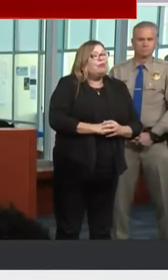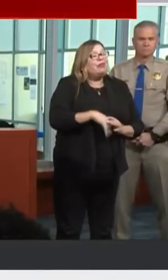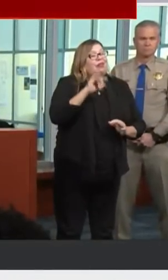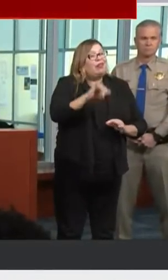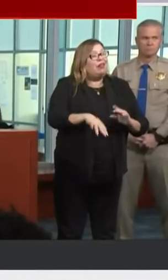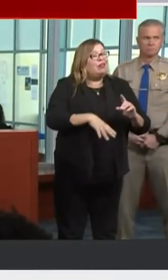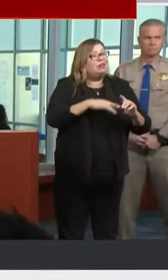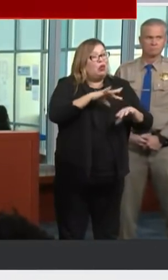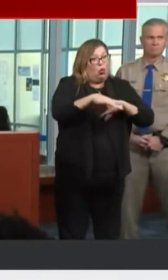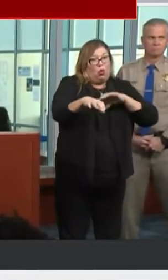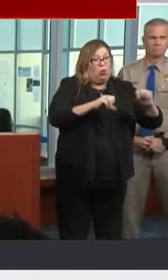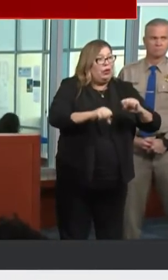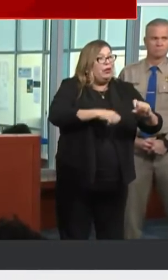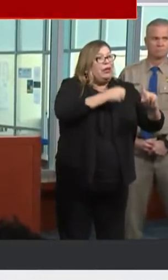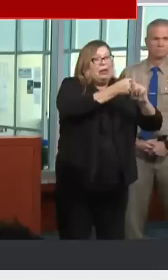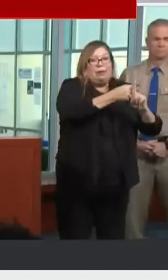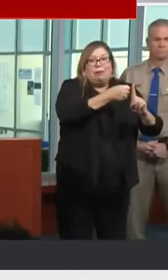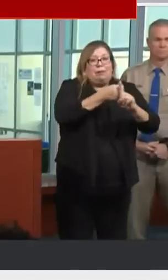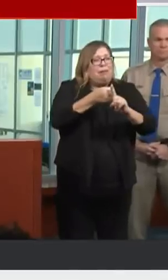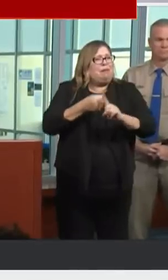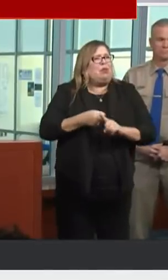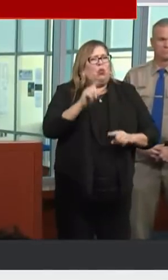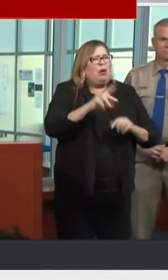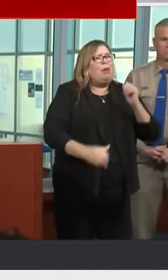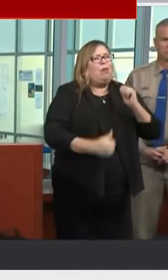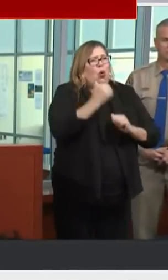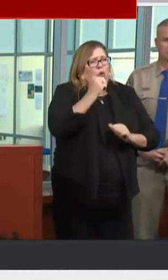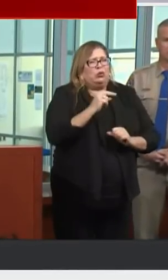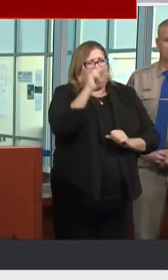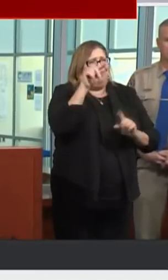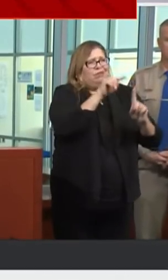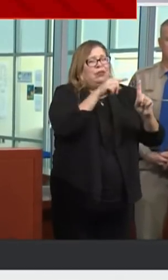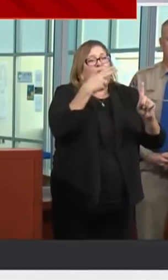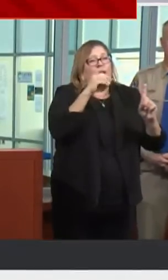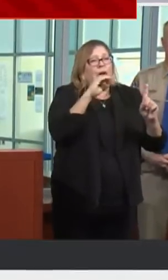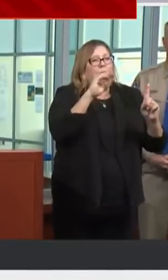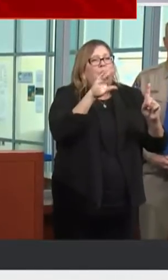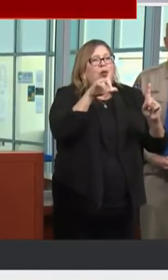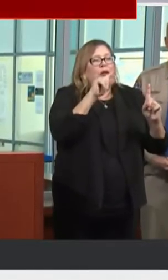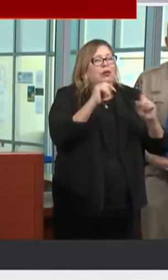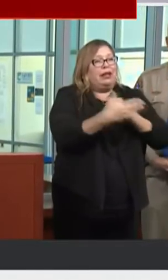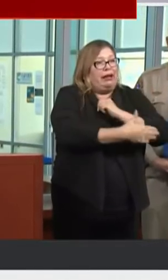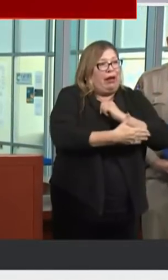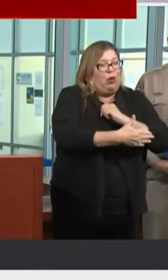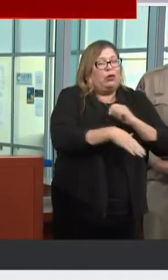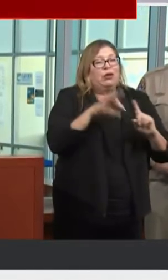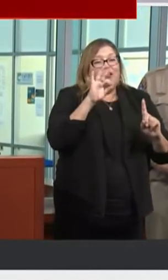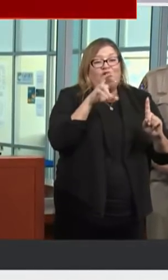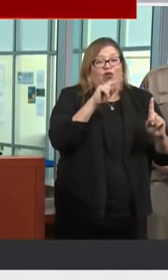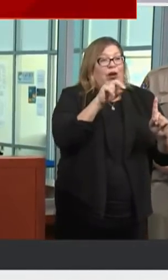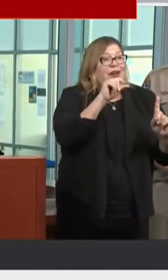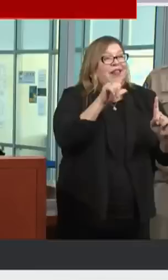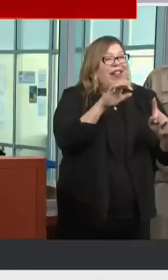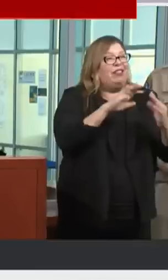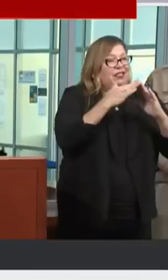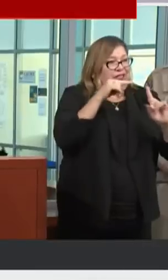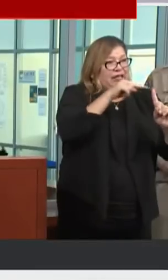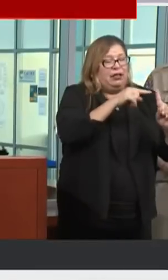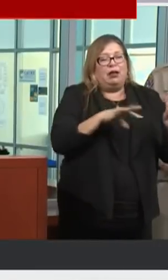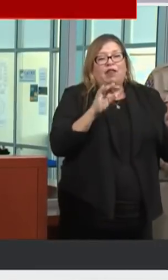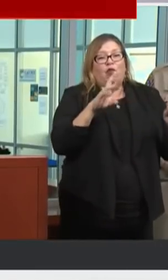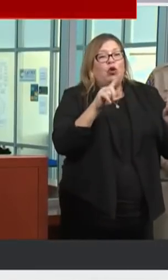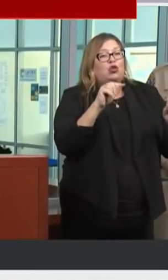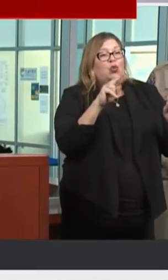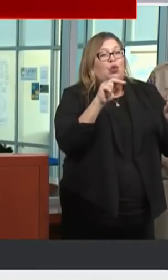really centered in Humboldt County and predominantly around the towns of Ferndale and Fortuna